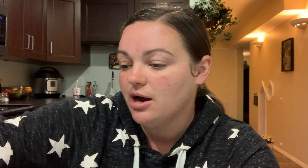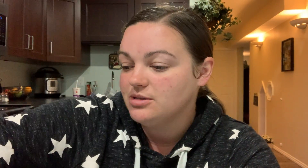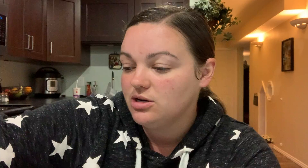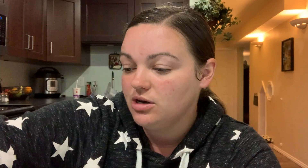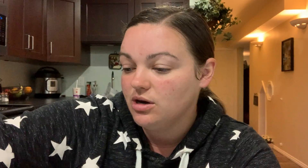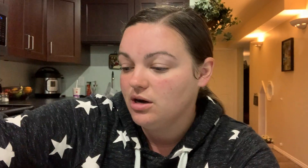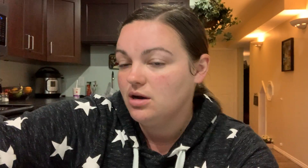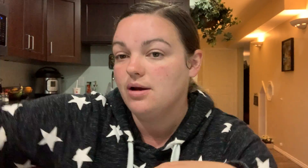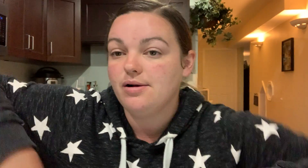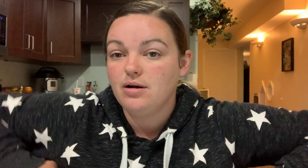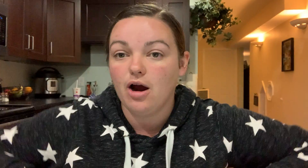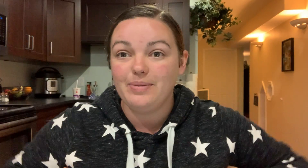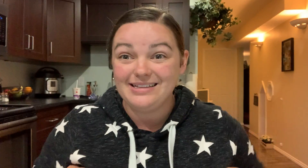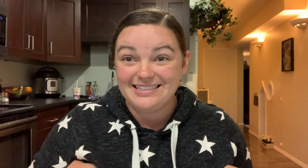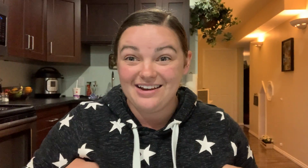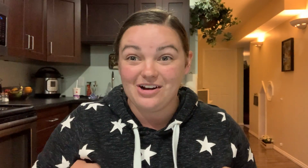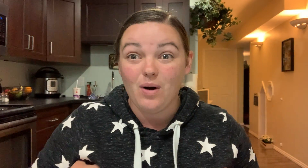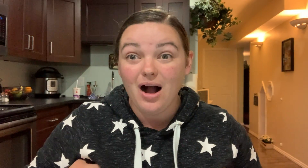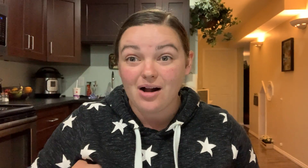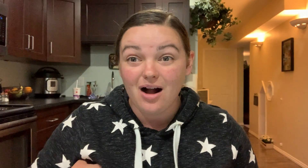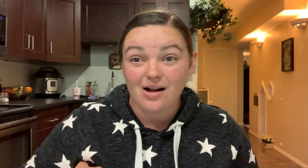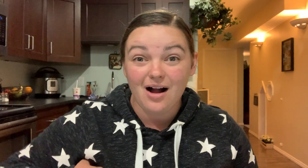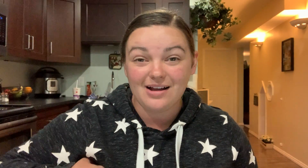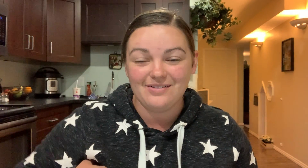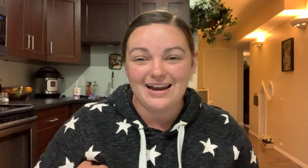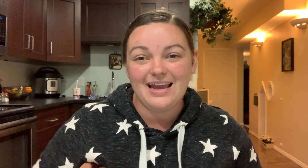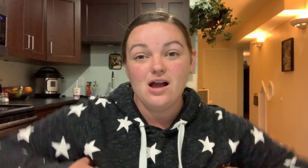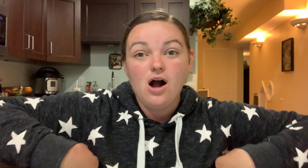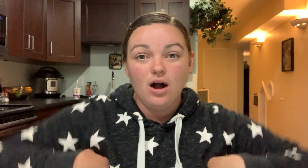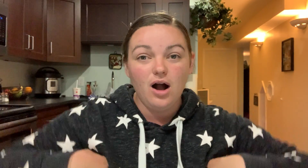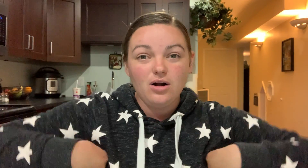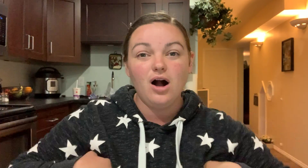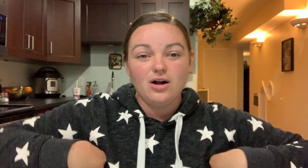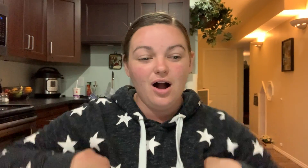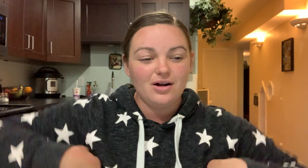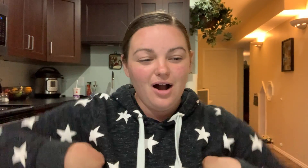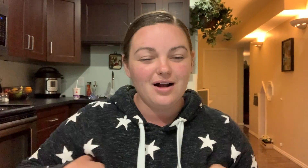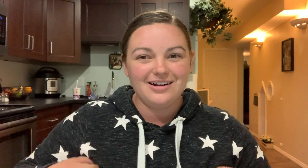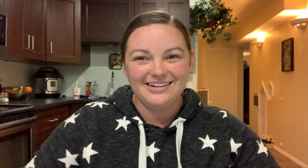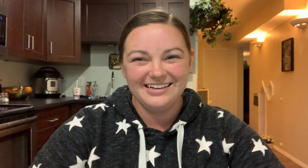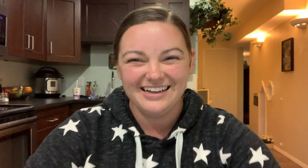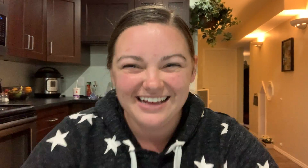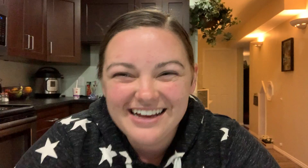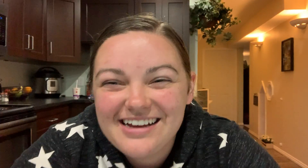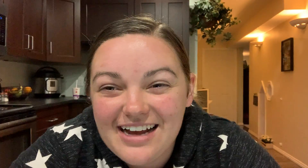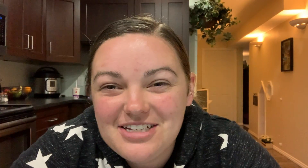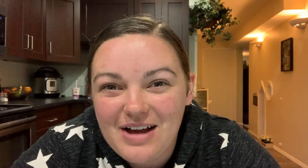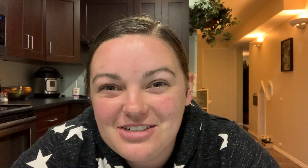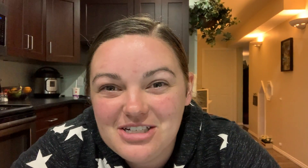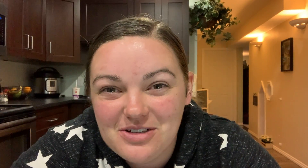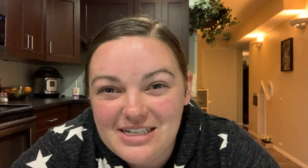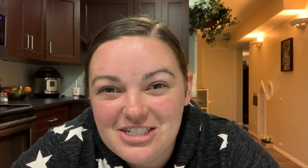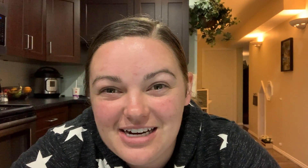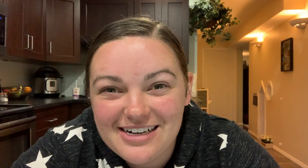arms under your armpits and you're gonna go ock ock ock ready ock ock ock ock ock rude do you actually do these cheers?